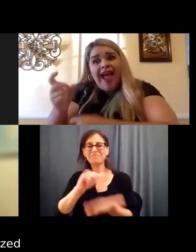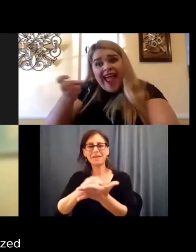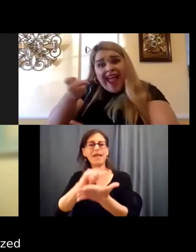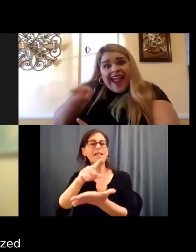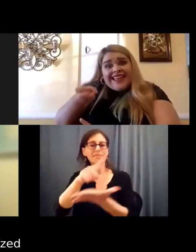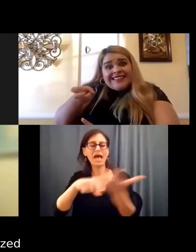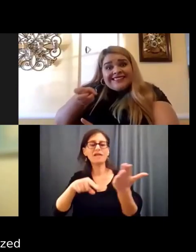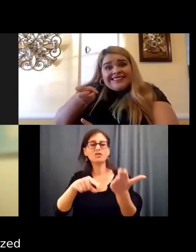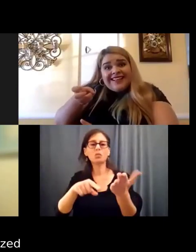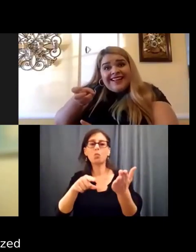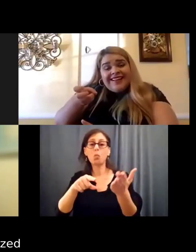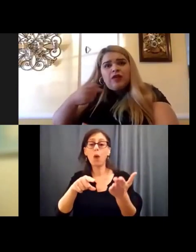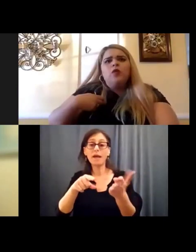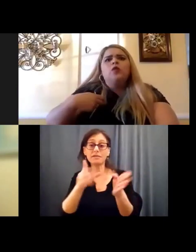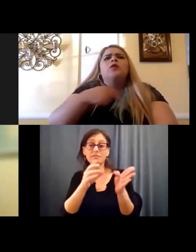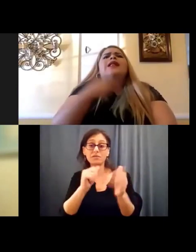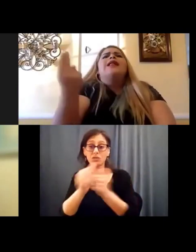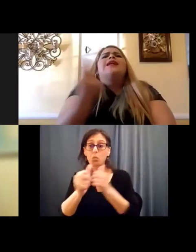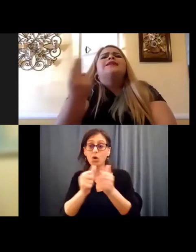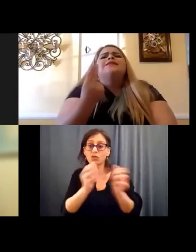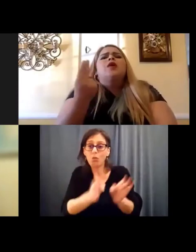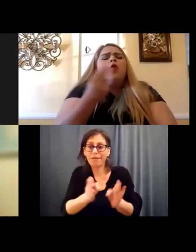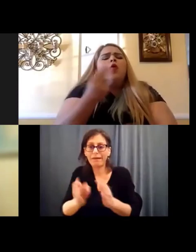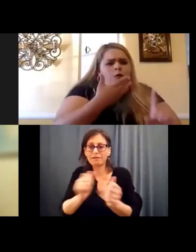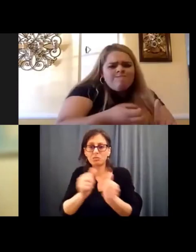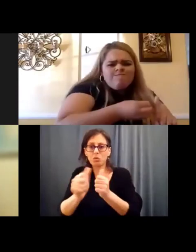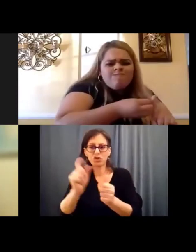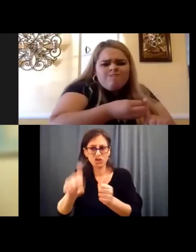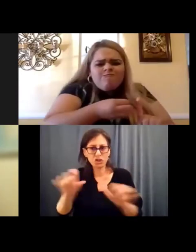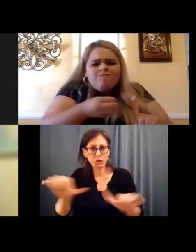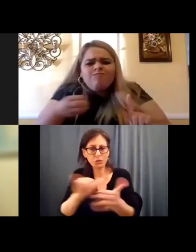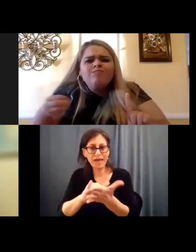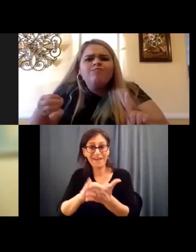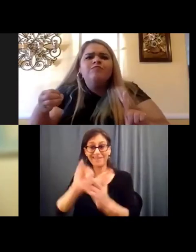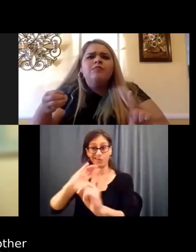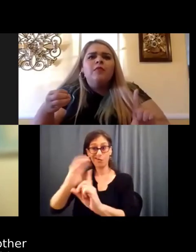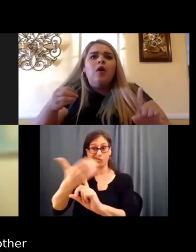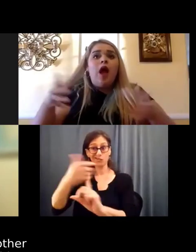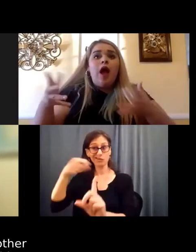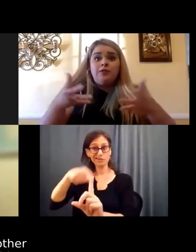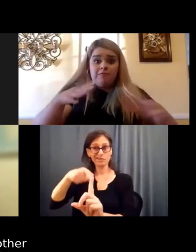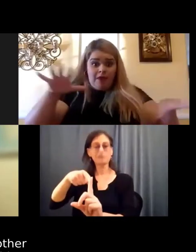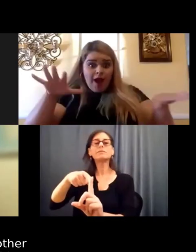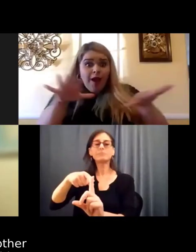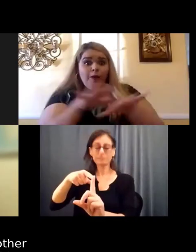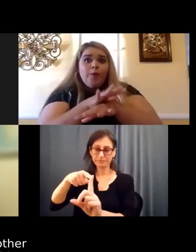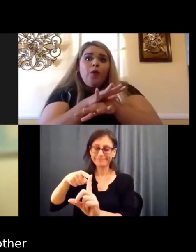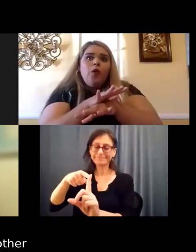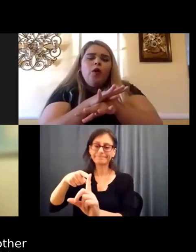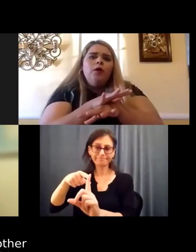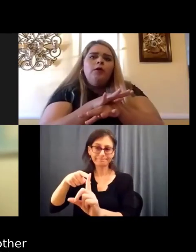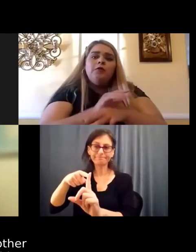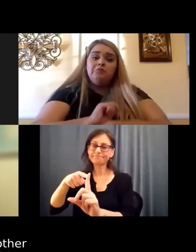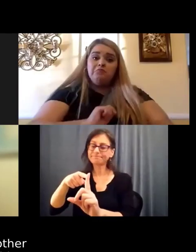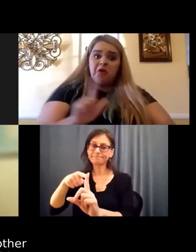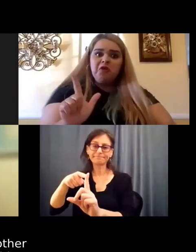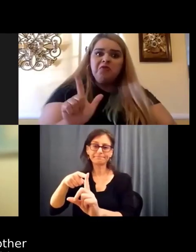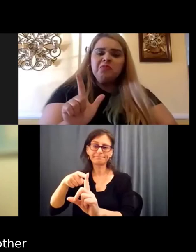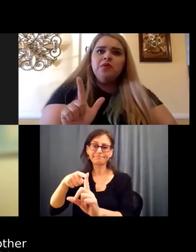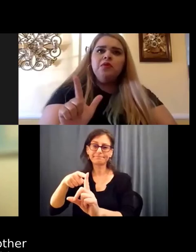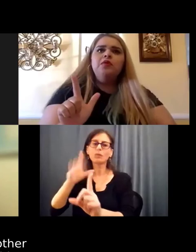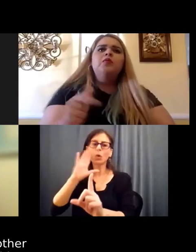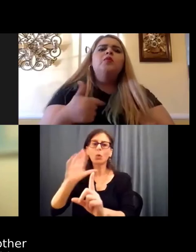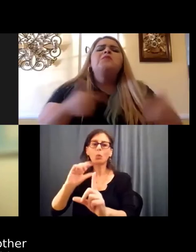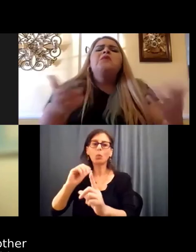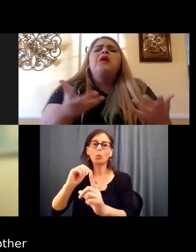the organized sports should be doing. And so to change that culture, I think is going to make all these